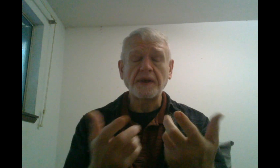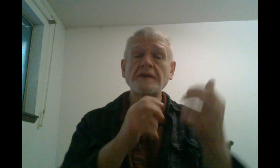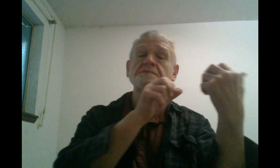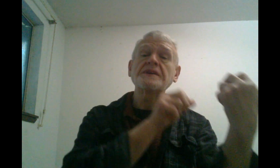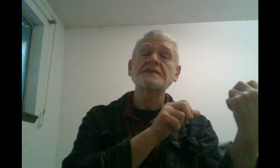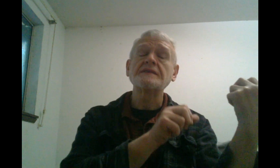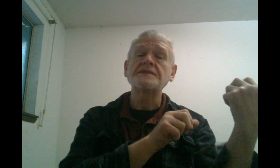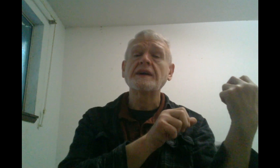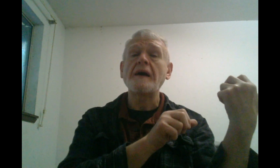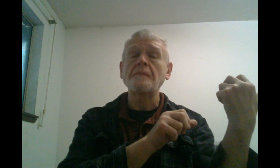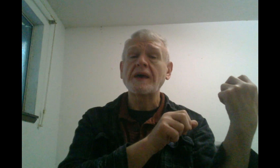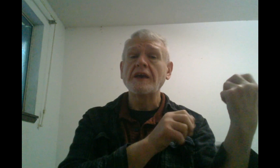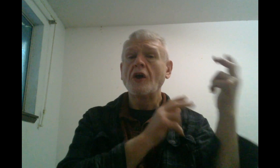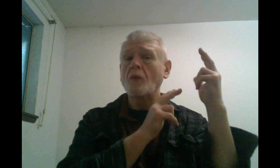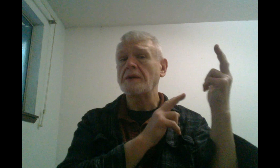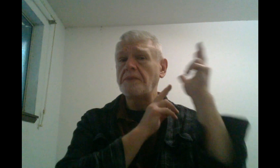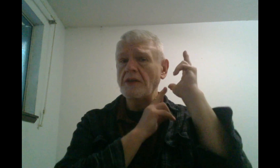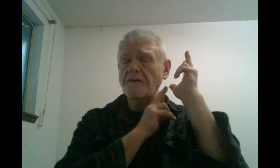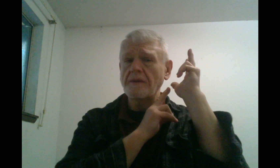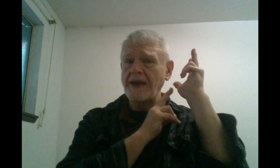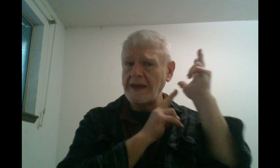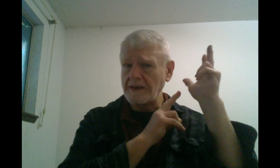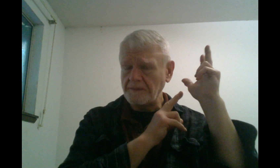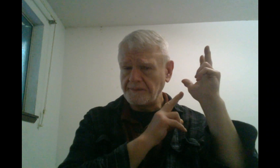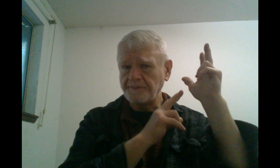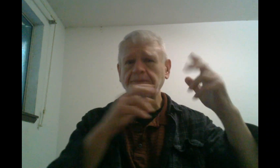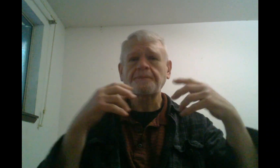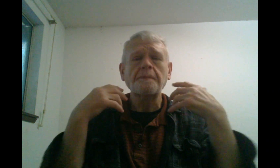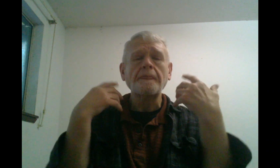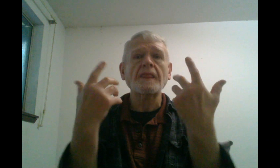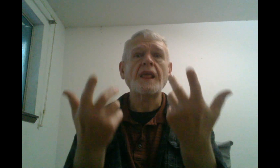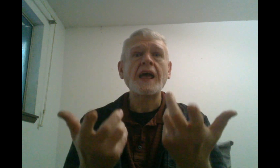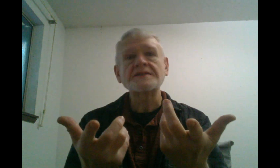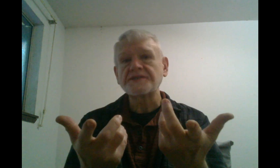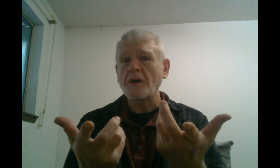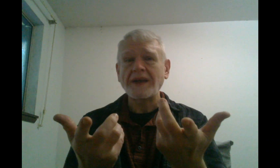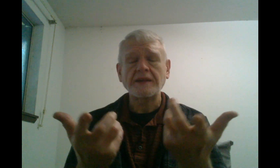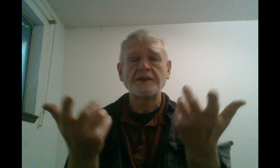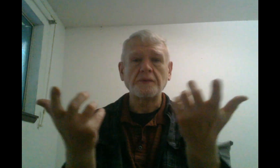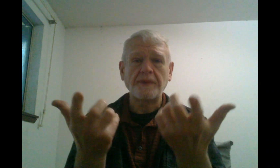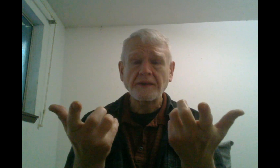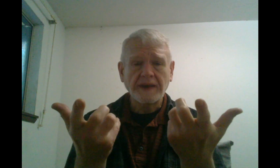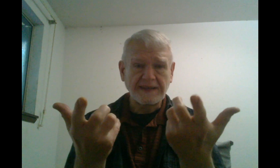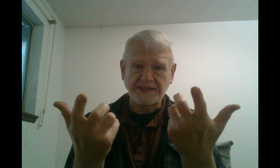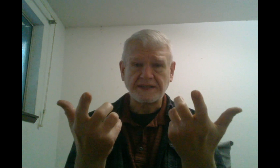pillows, because I've got my one pillow for my head. And so, I needed two pillowcases